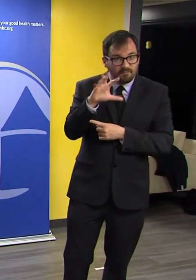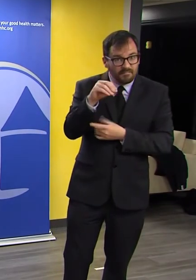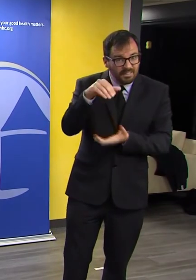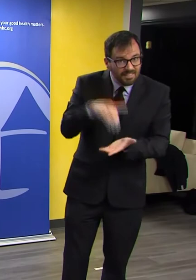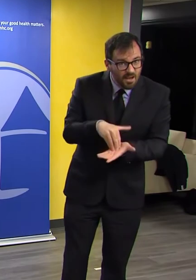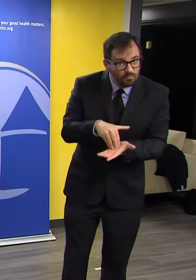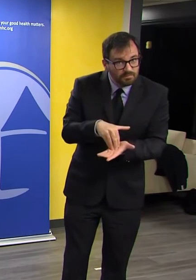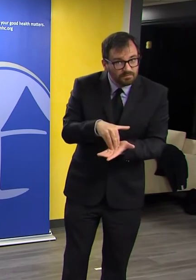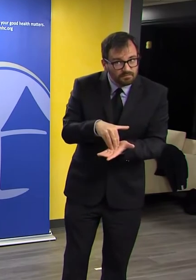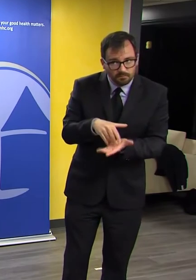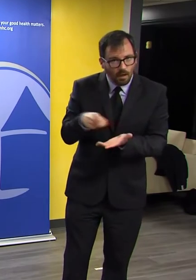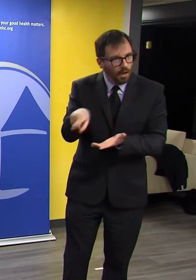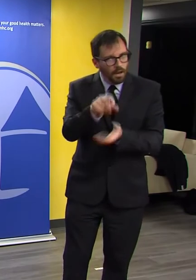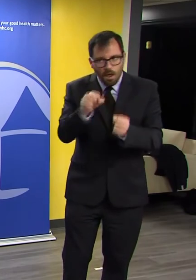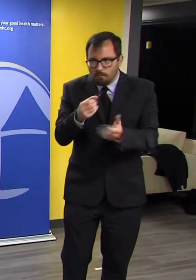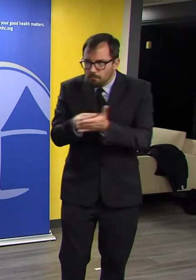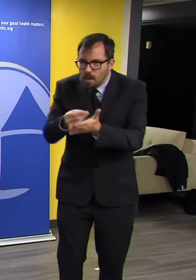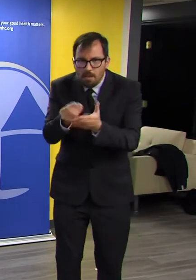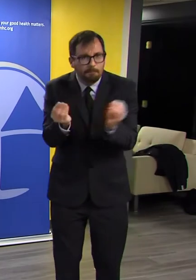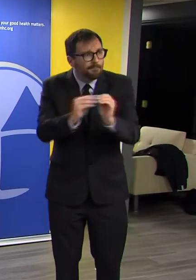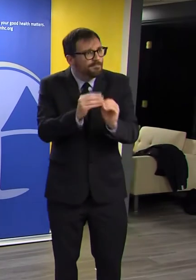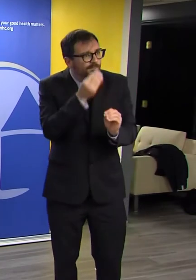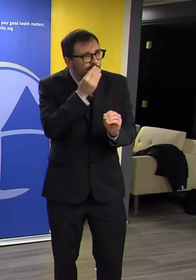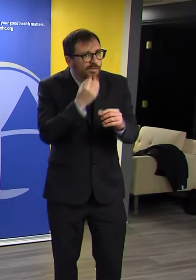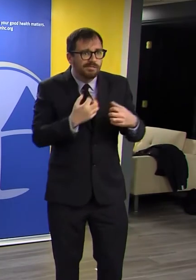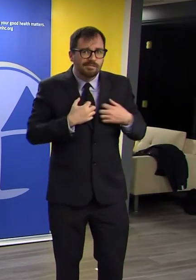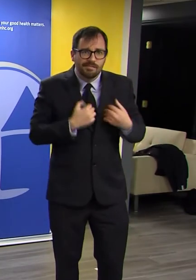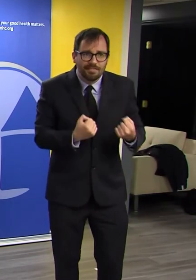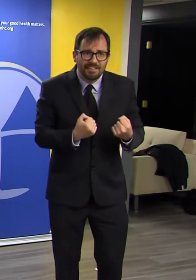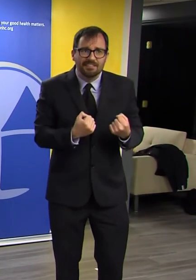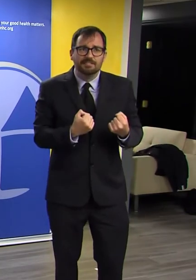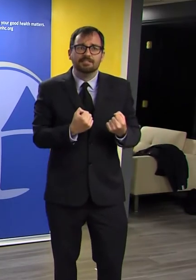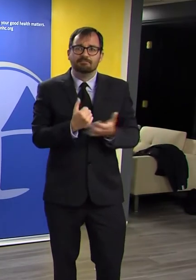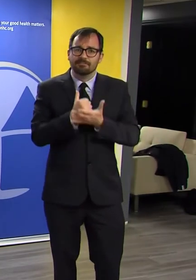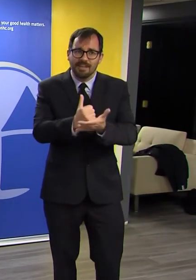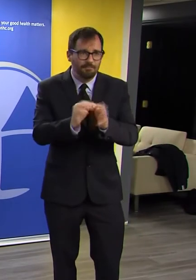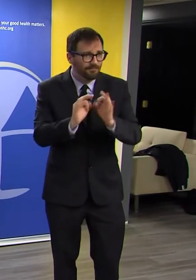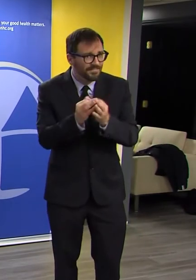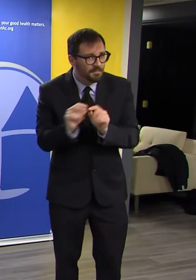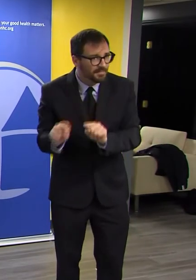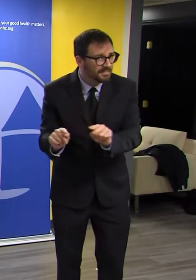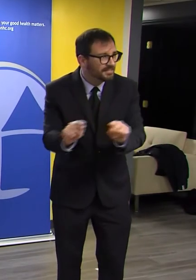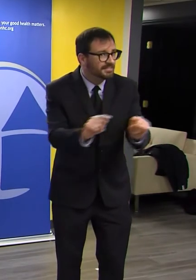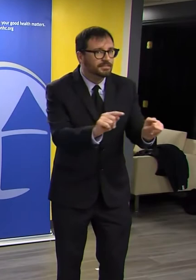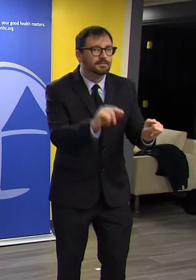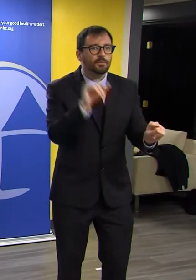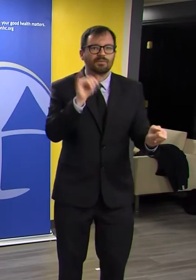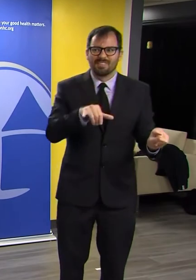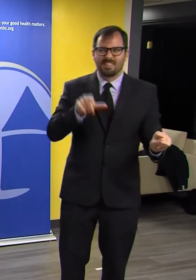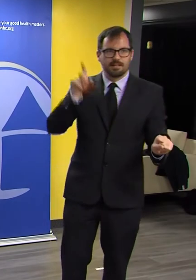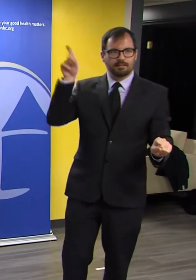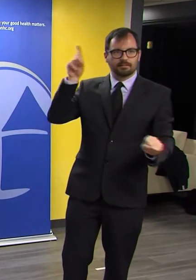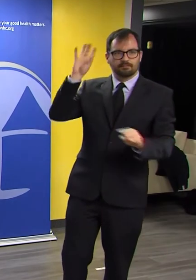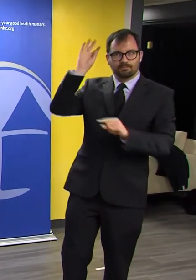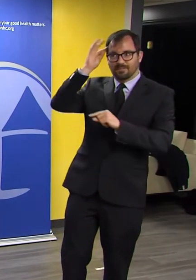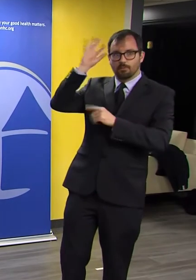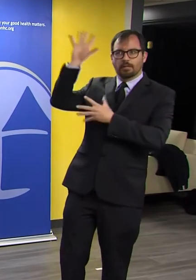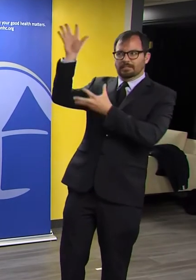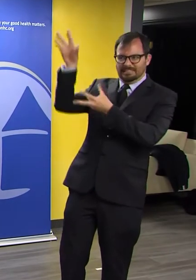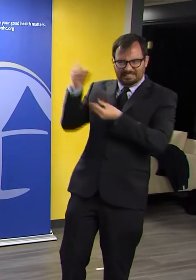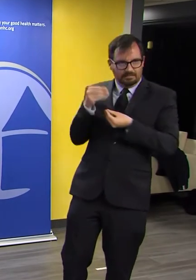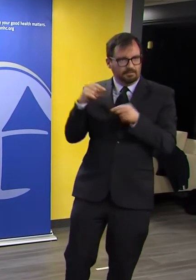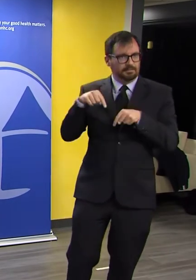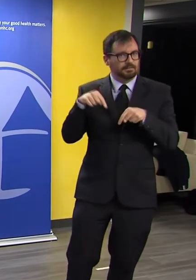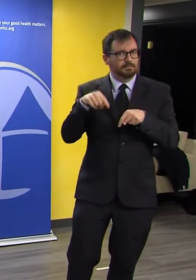additional federal dollars into the state to support in food purchasing power. With in-person learning returning in